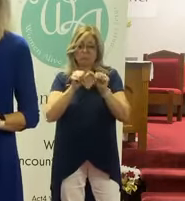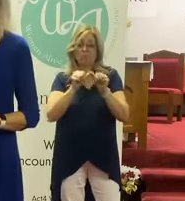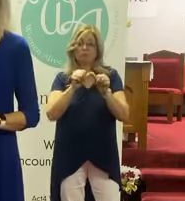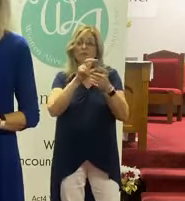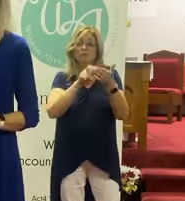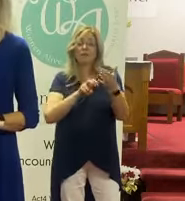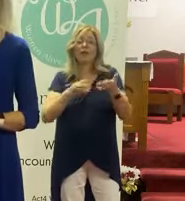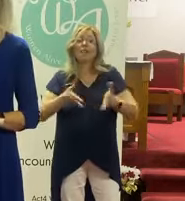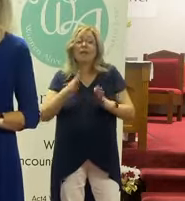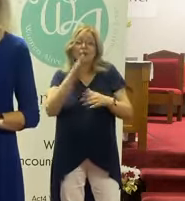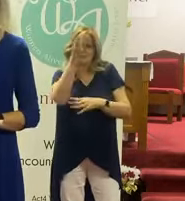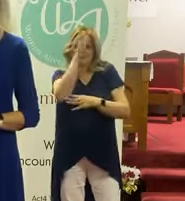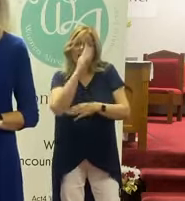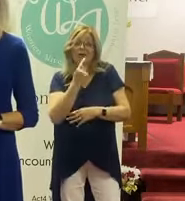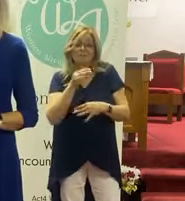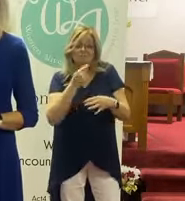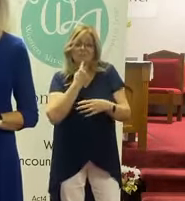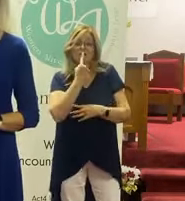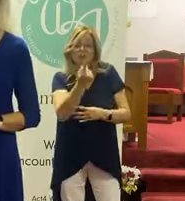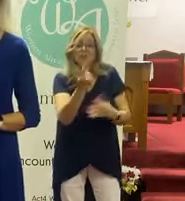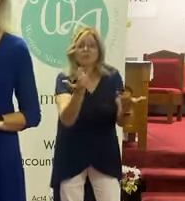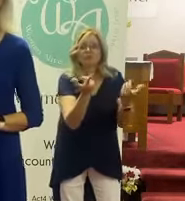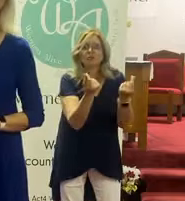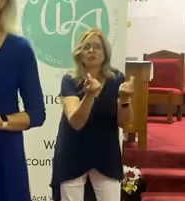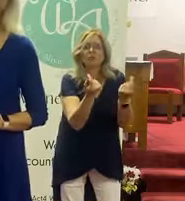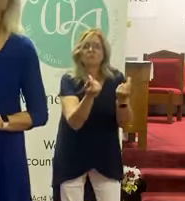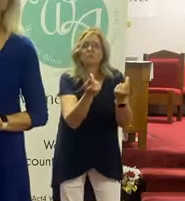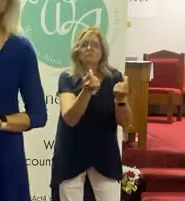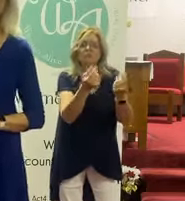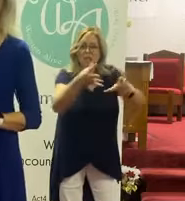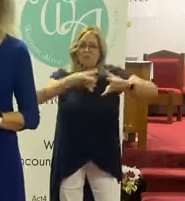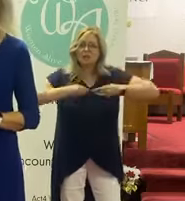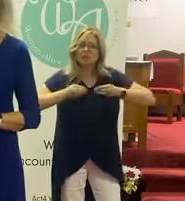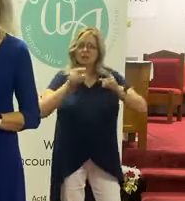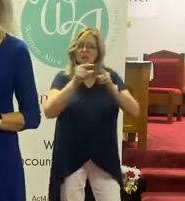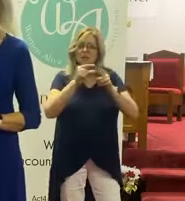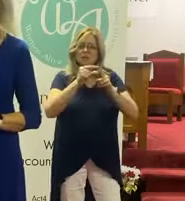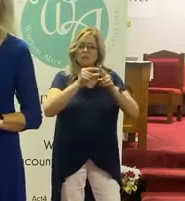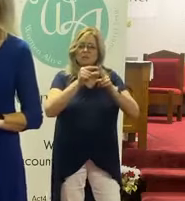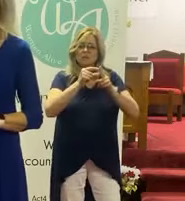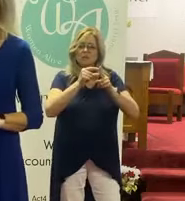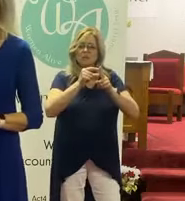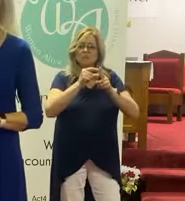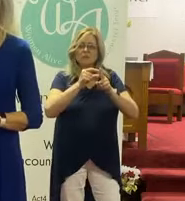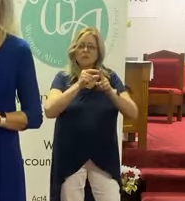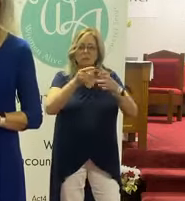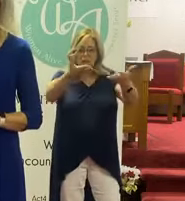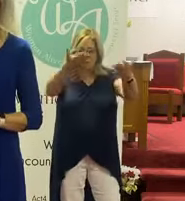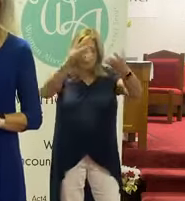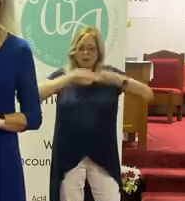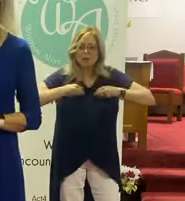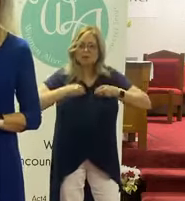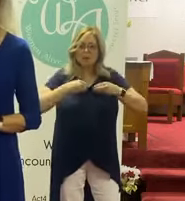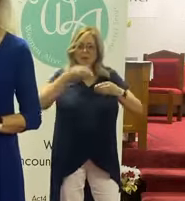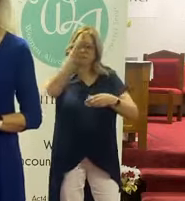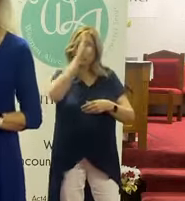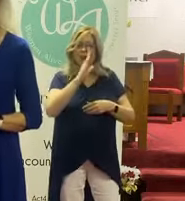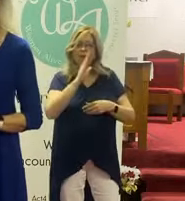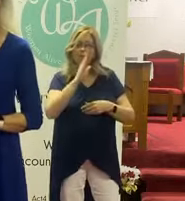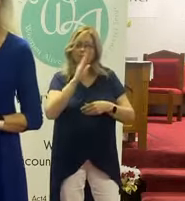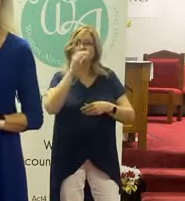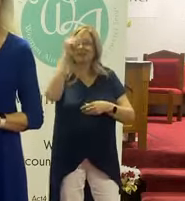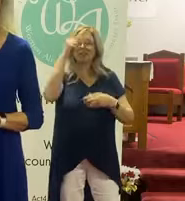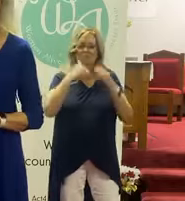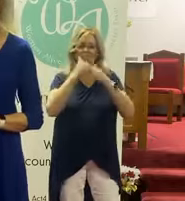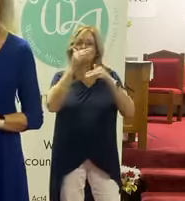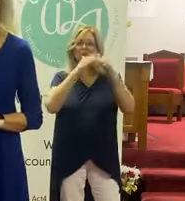Let God tell you what to do. Take his words to heart. Come back to God Almighty and he will